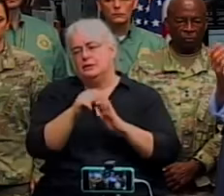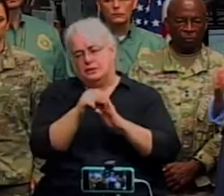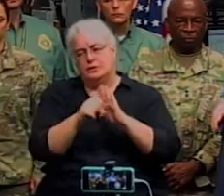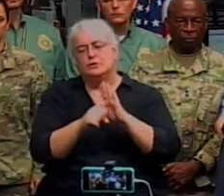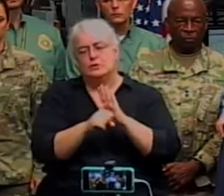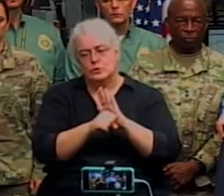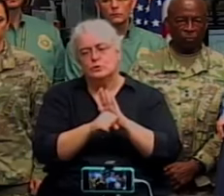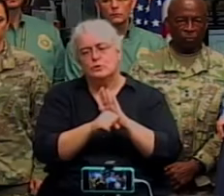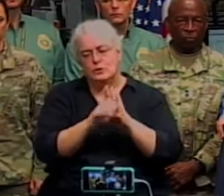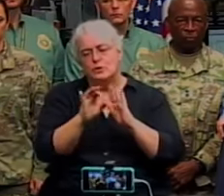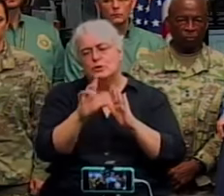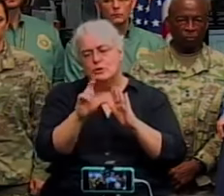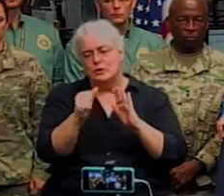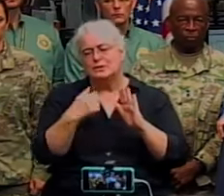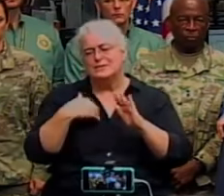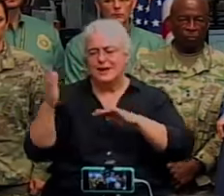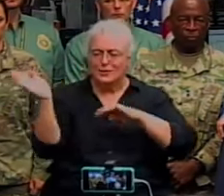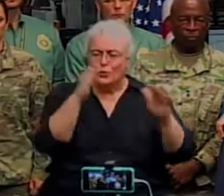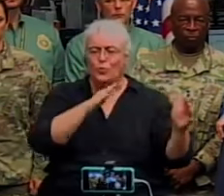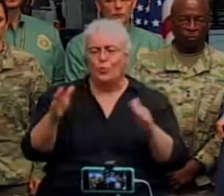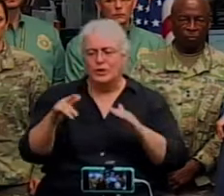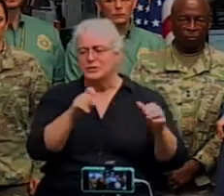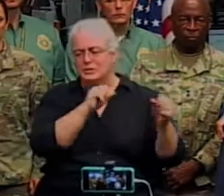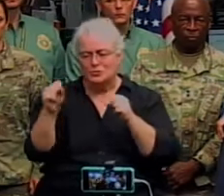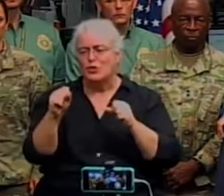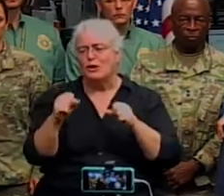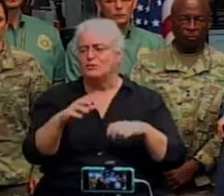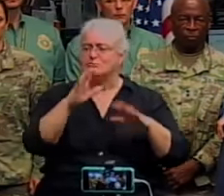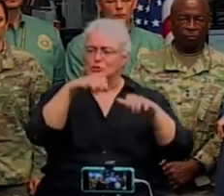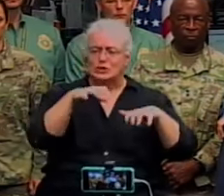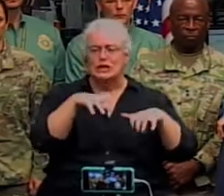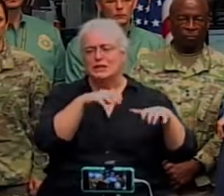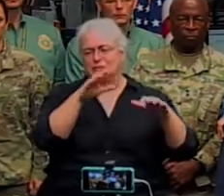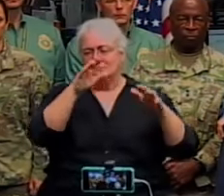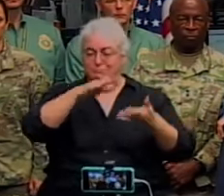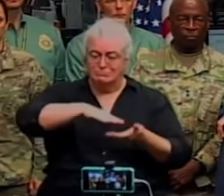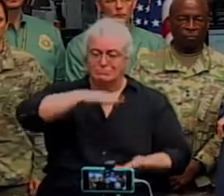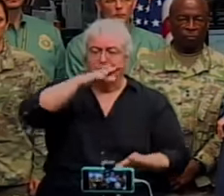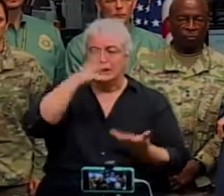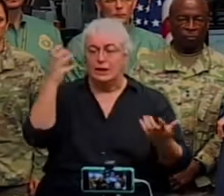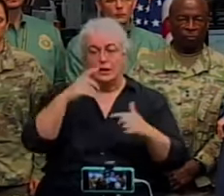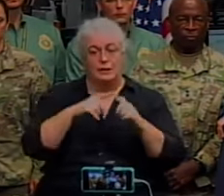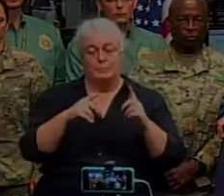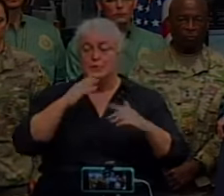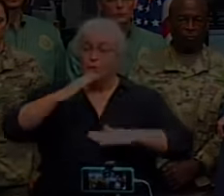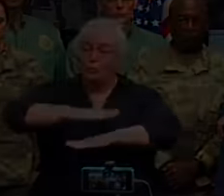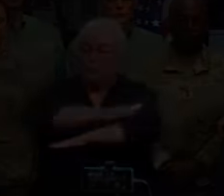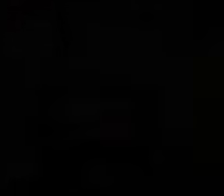winds before like this and rain like this. The storm surge could be historic. Augenbrake. Code If you are the everything we You